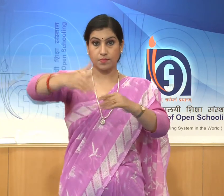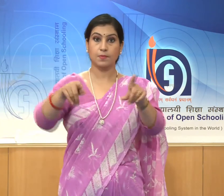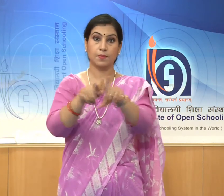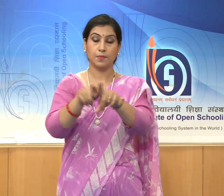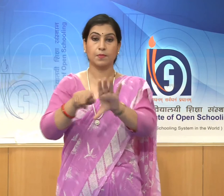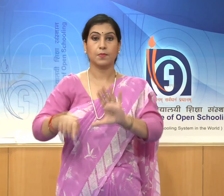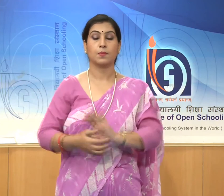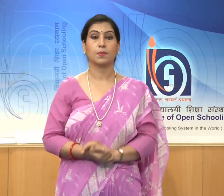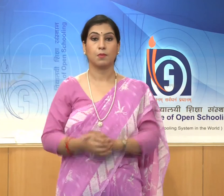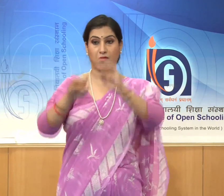figure.